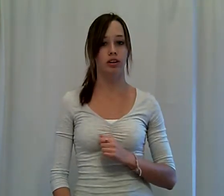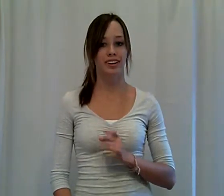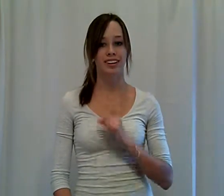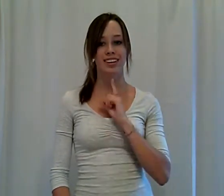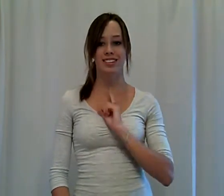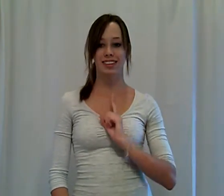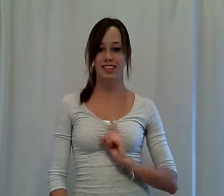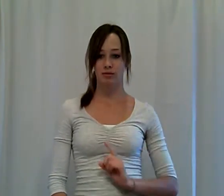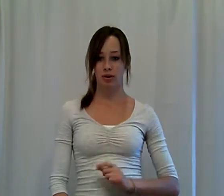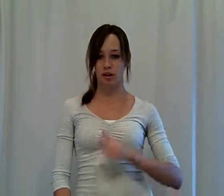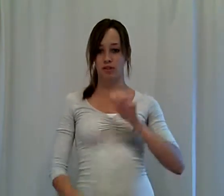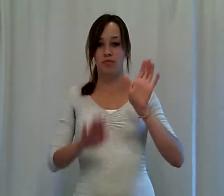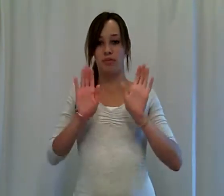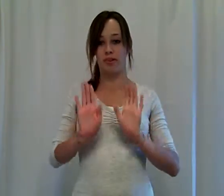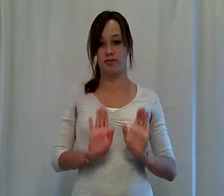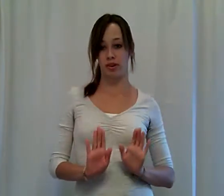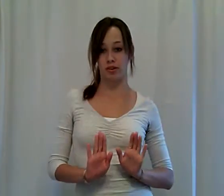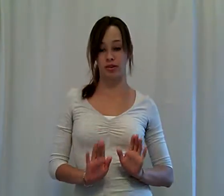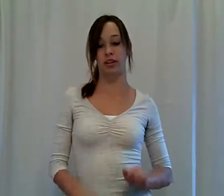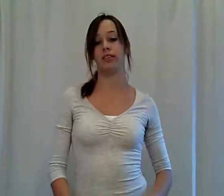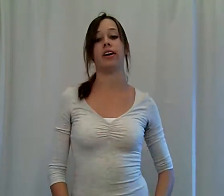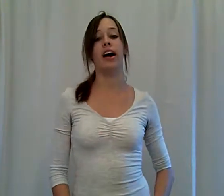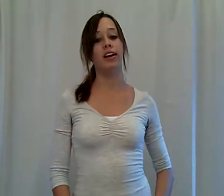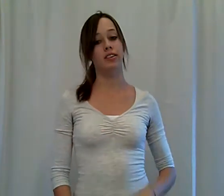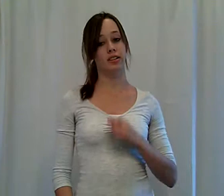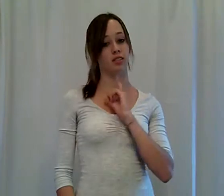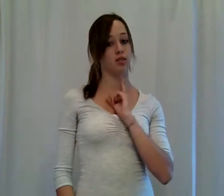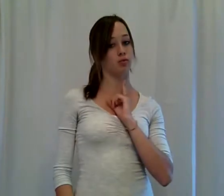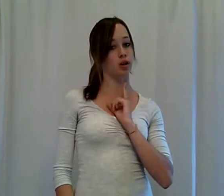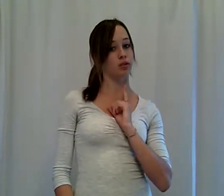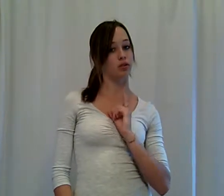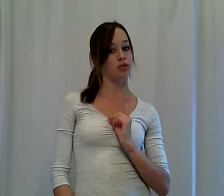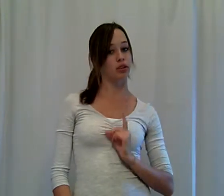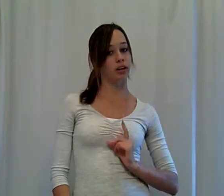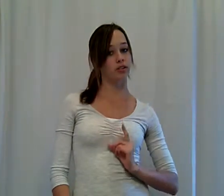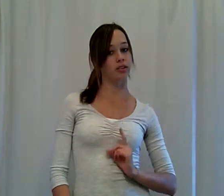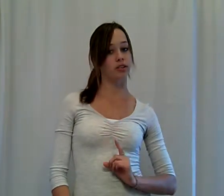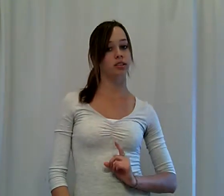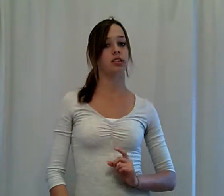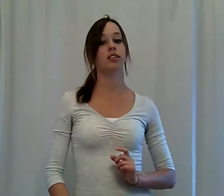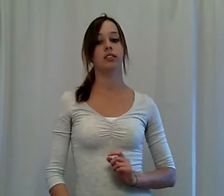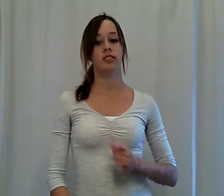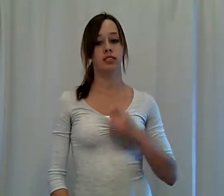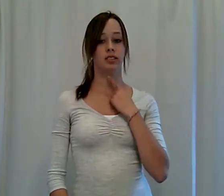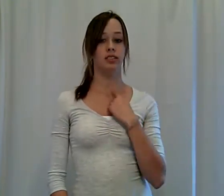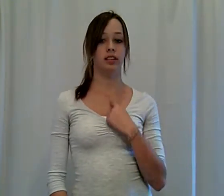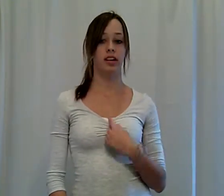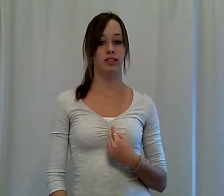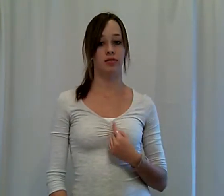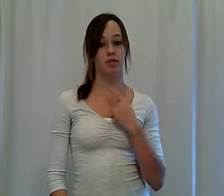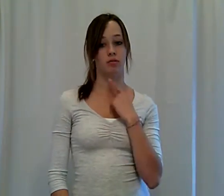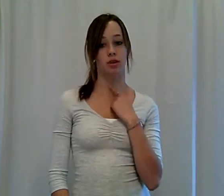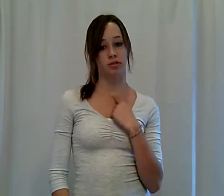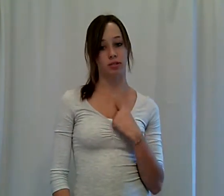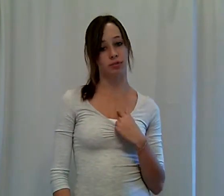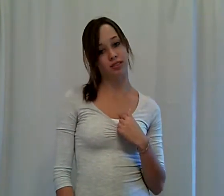sorry. So I swallow my fear like that. That's swallow. go down. Like as if you're swallowing something.